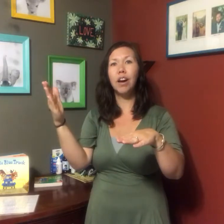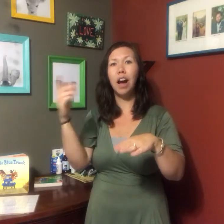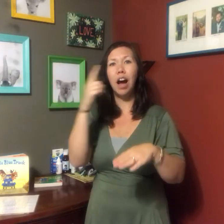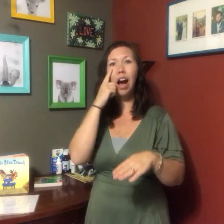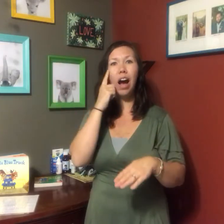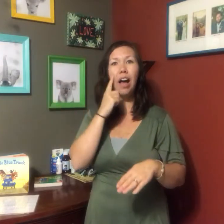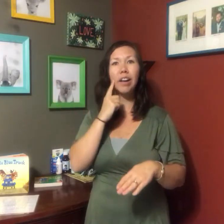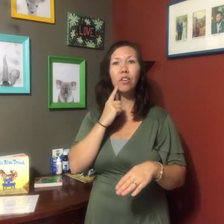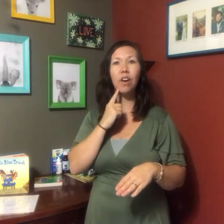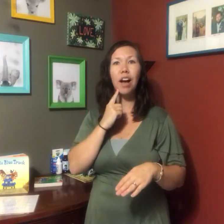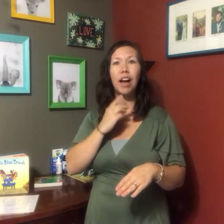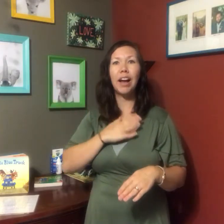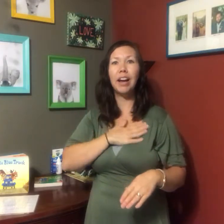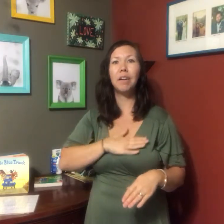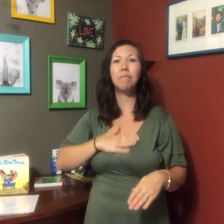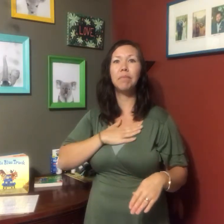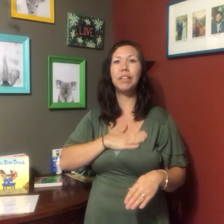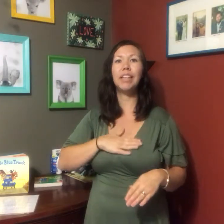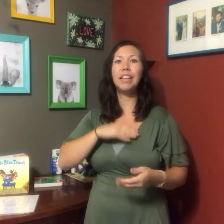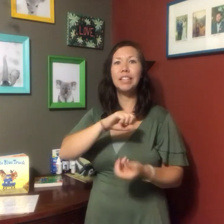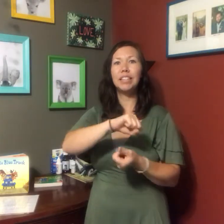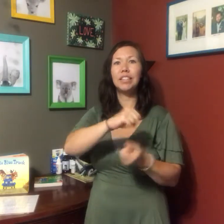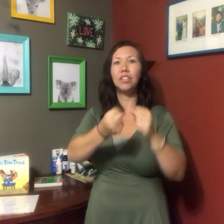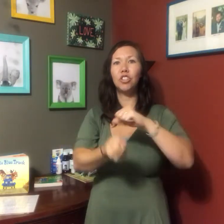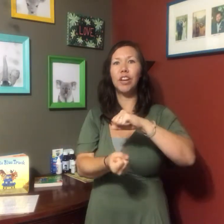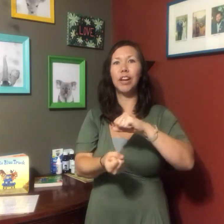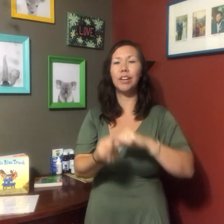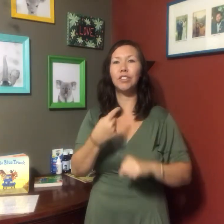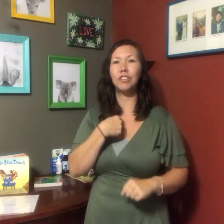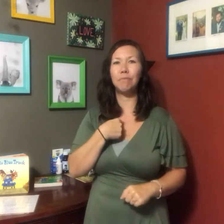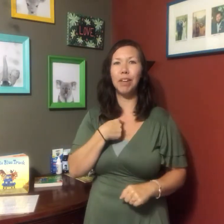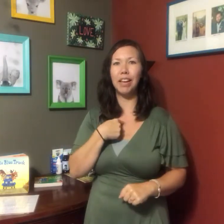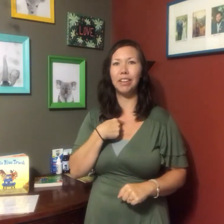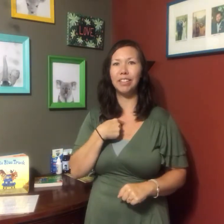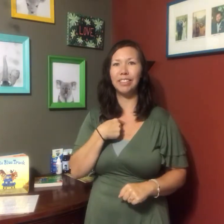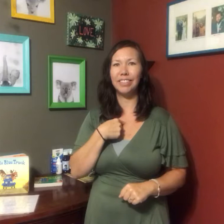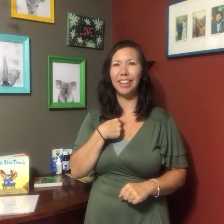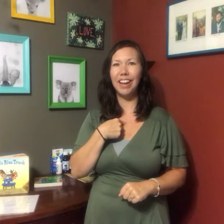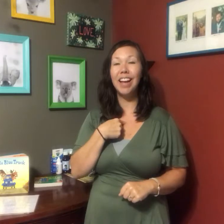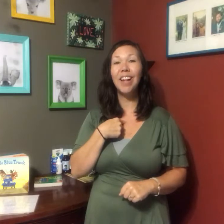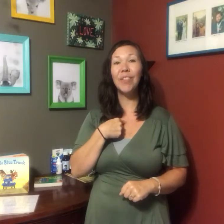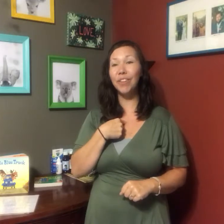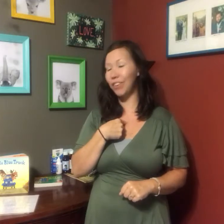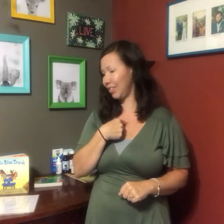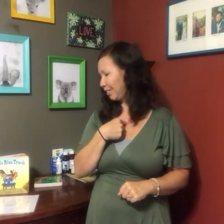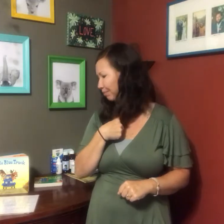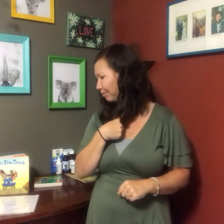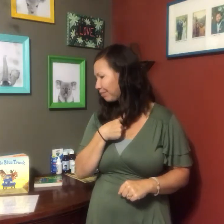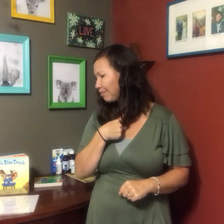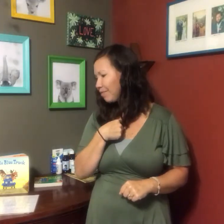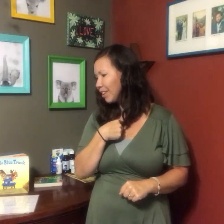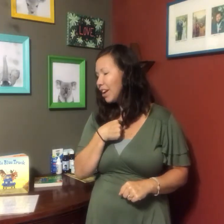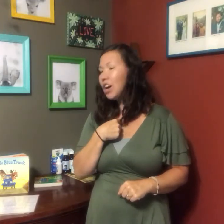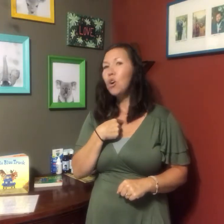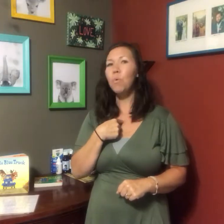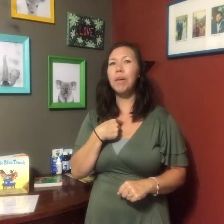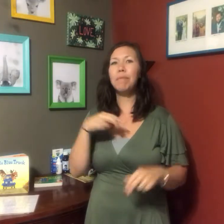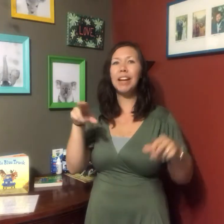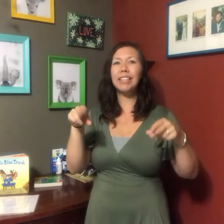I cry, please change me. Third verse, when my